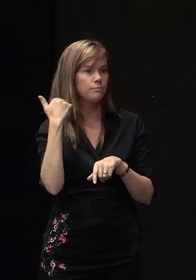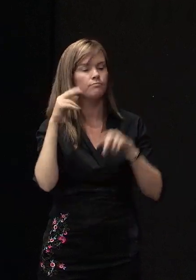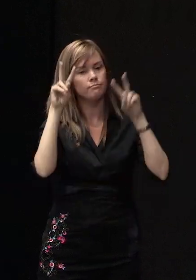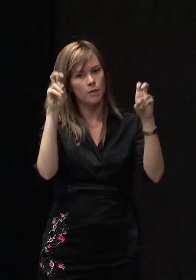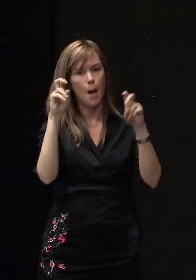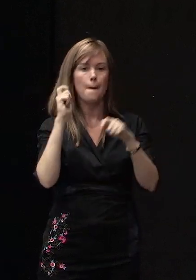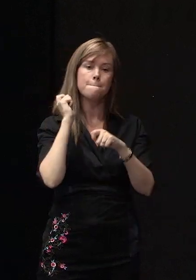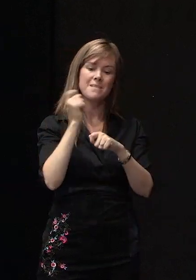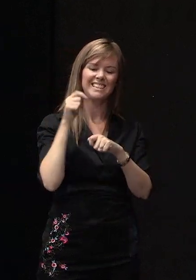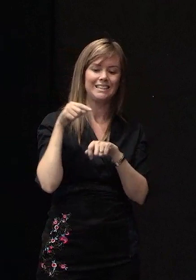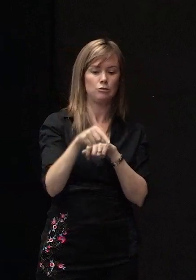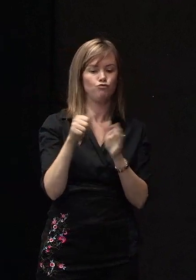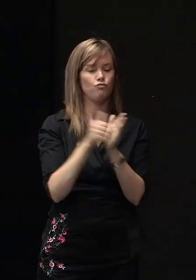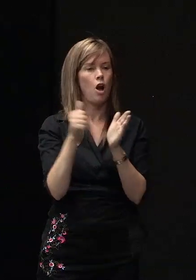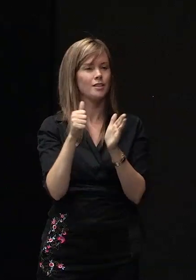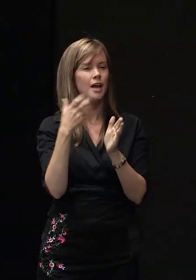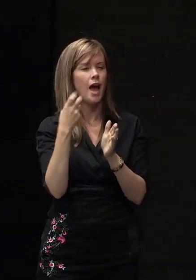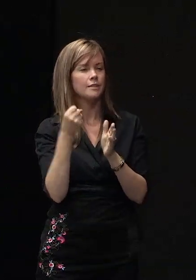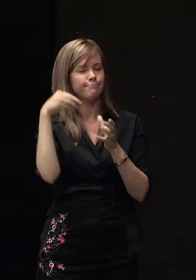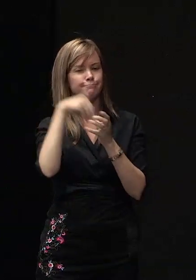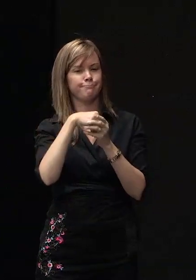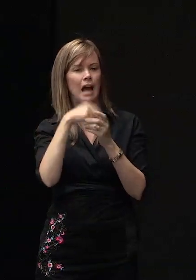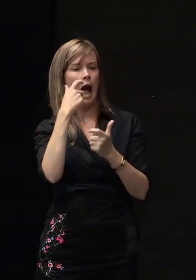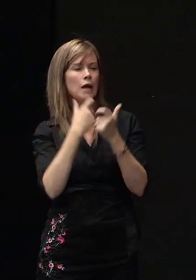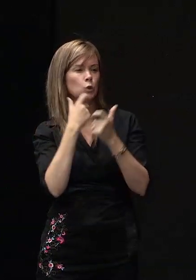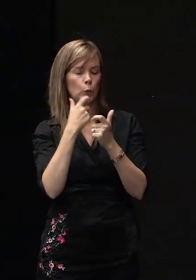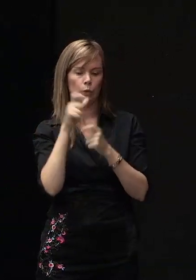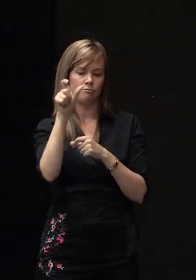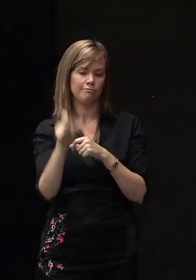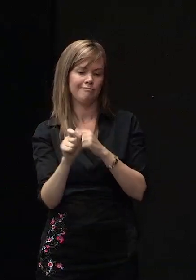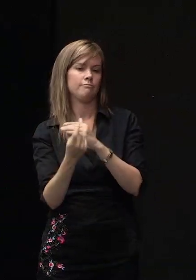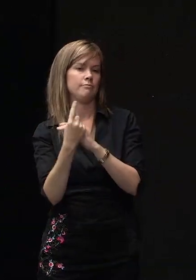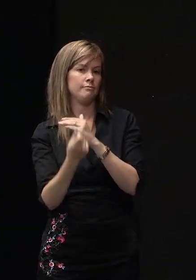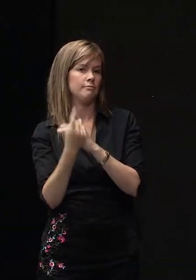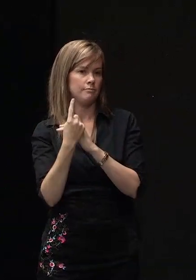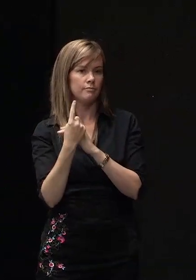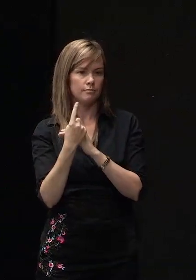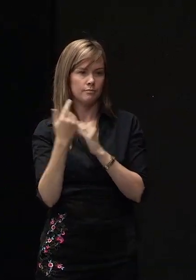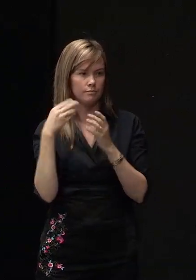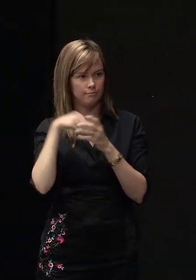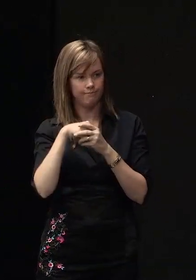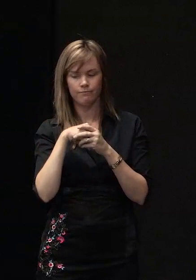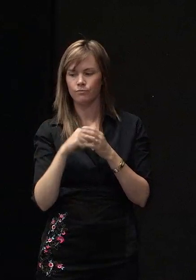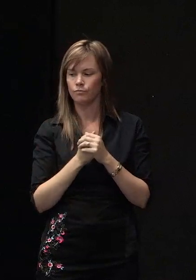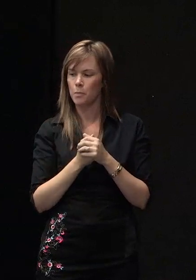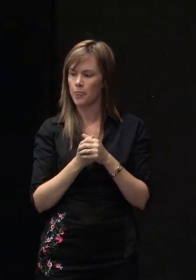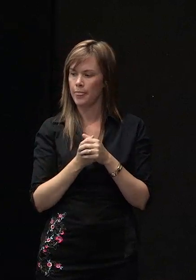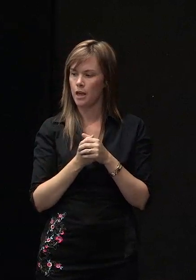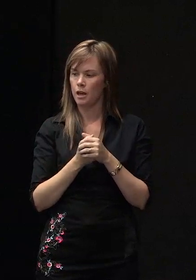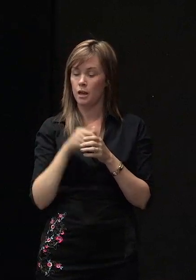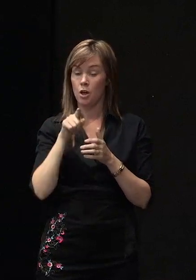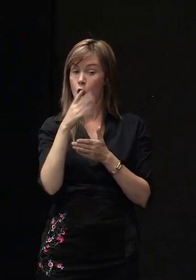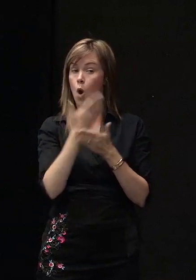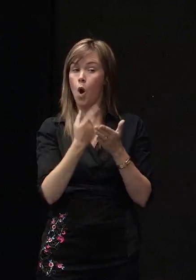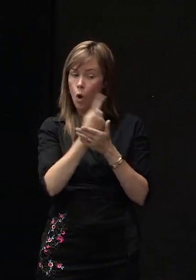Right the little cartoon figure that sort of appeared on your screen every so often. It only covers homes